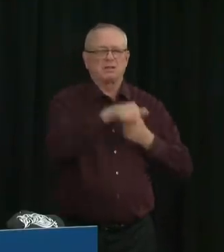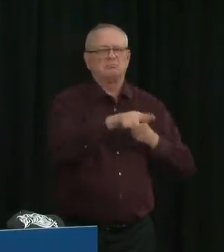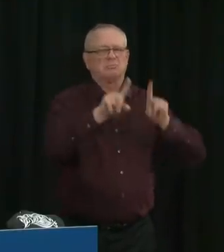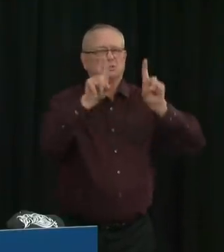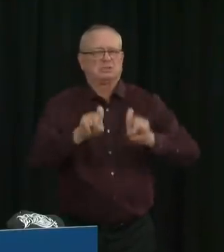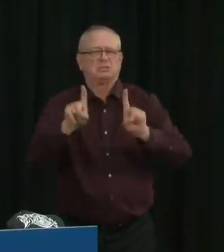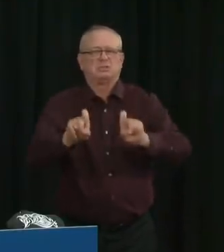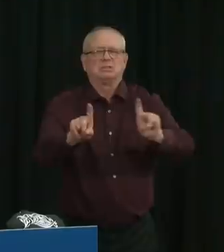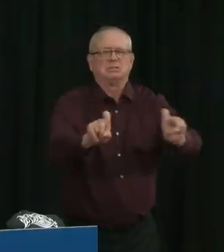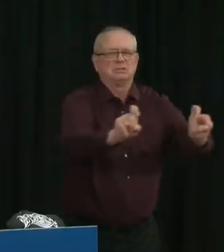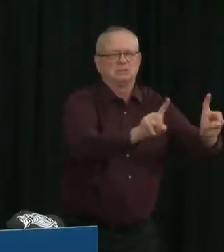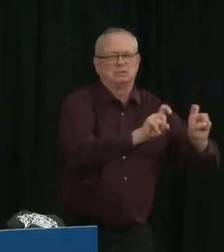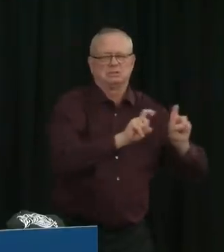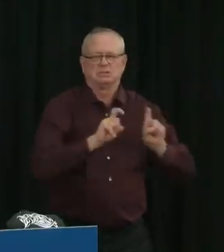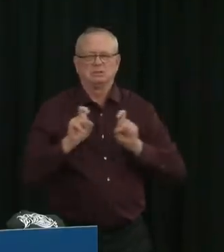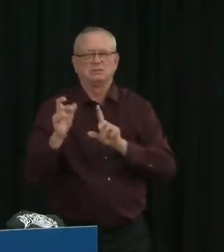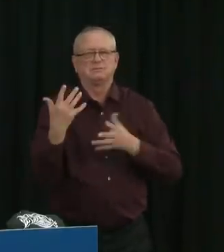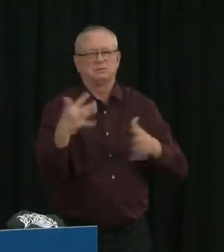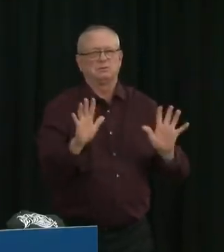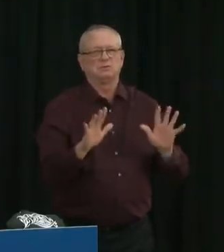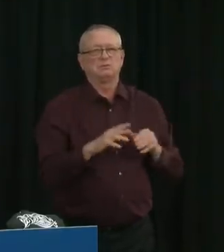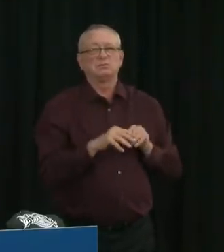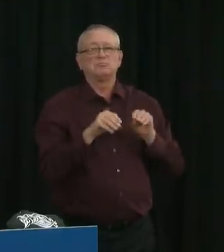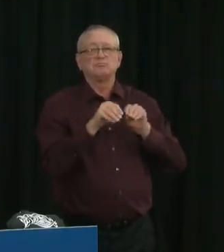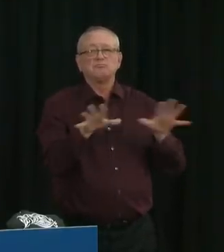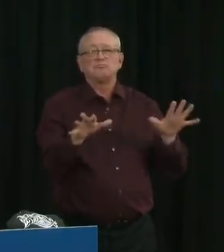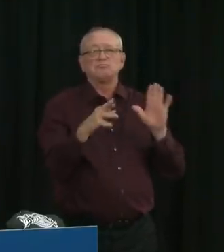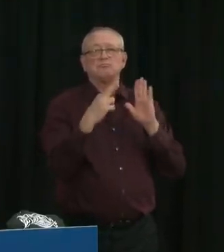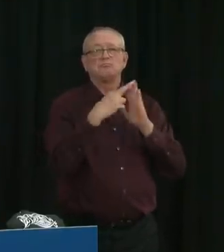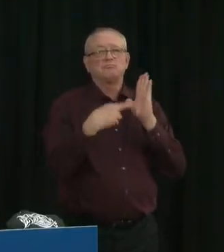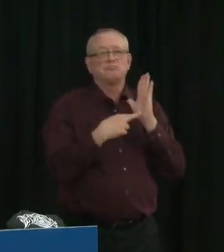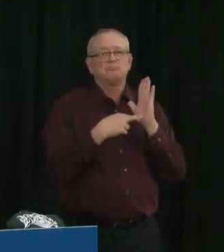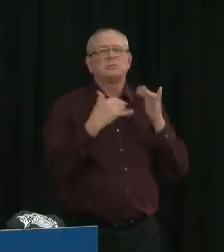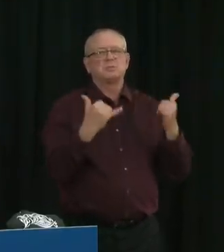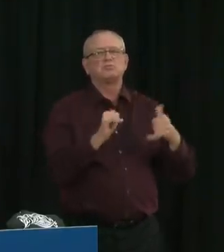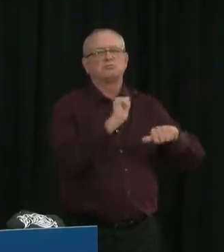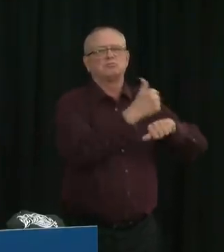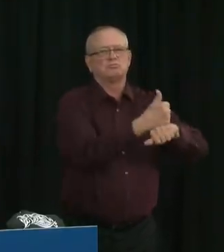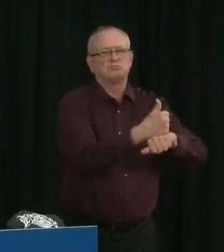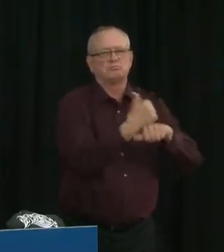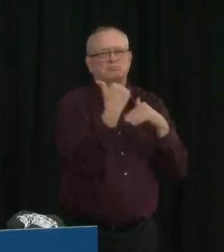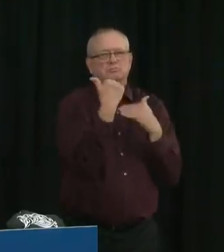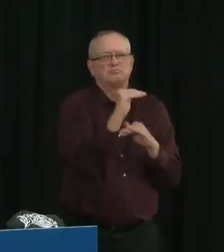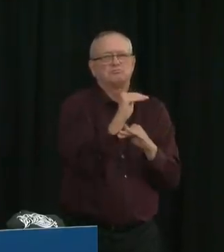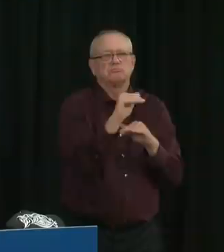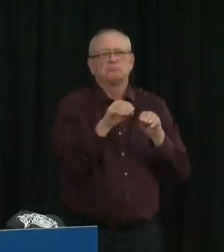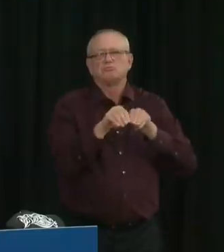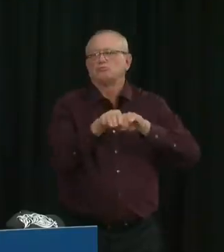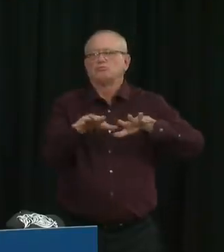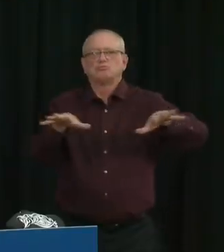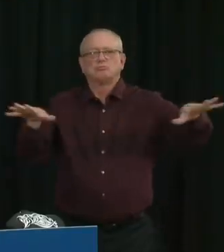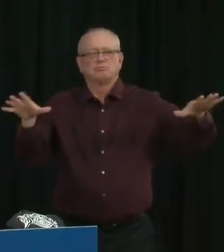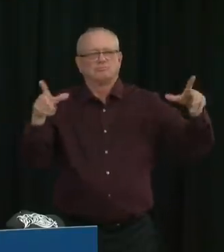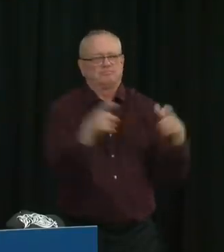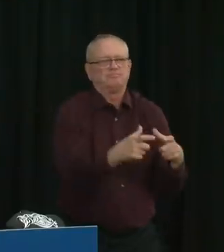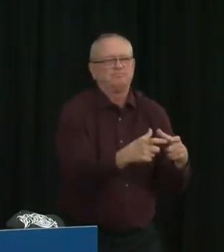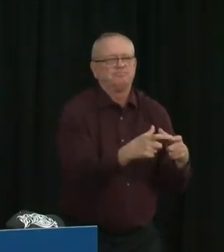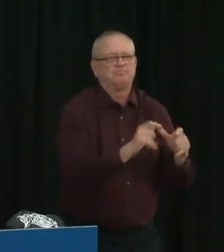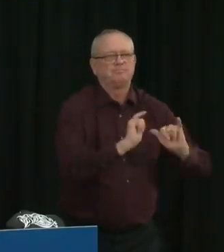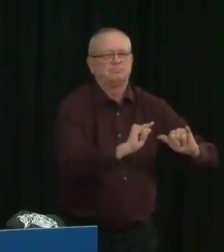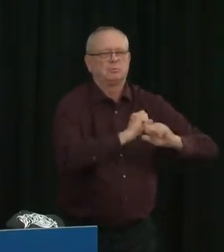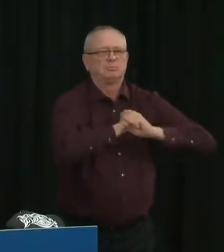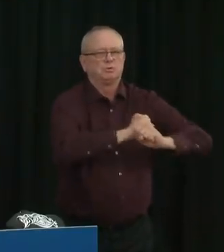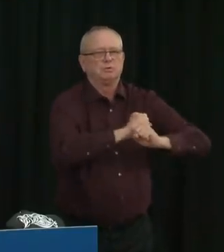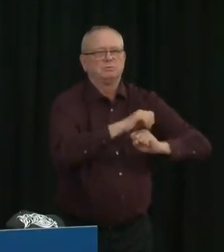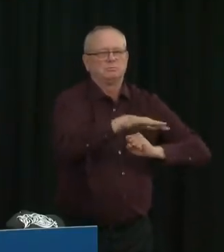Outbreak protocols have been implemented to limit the spread and protect the health of everyone involved. There is also